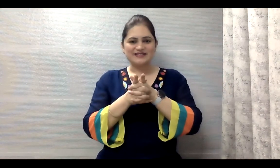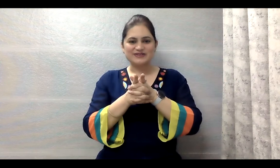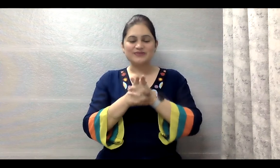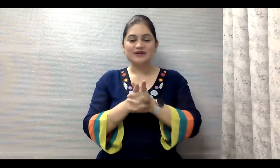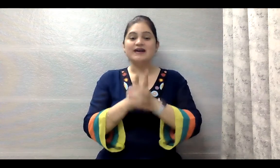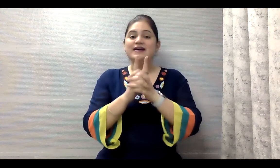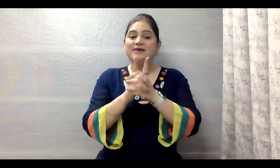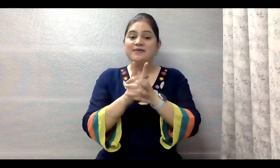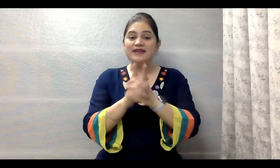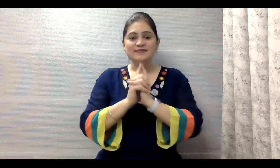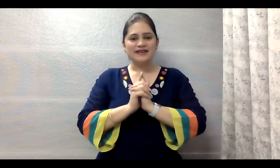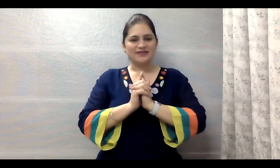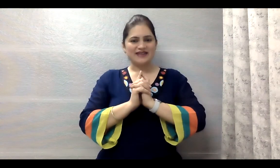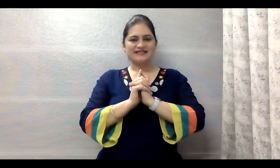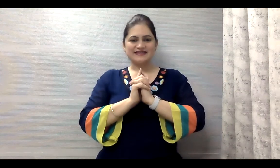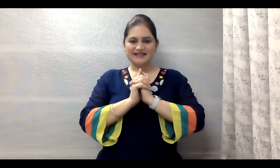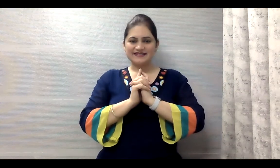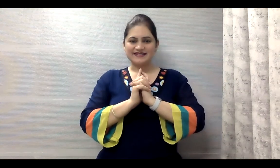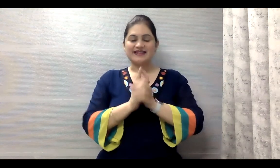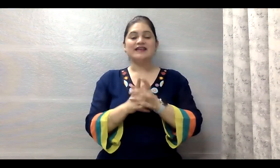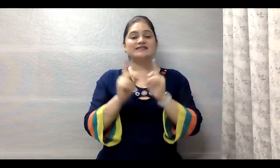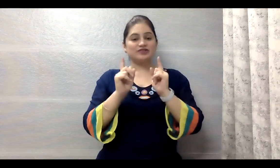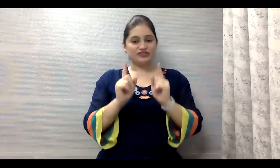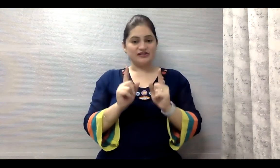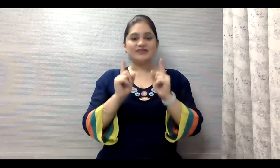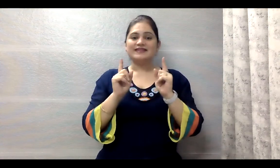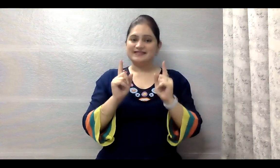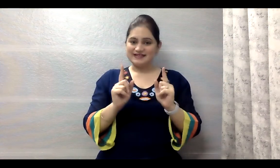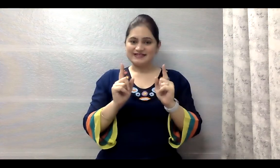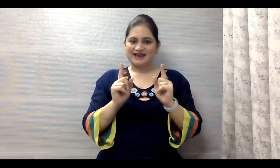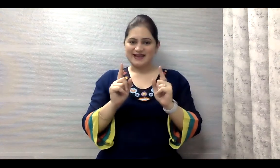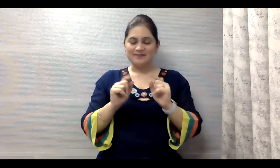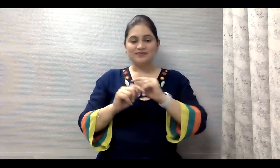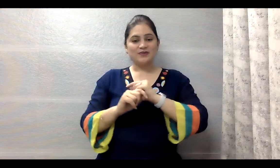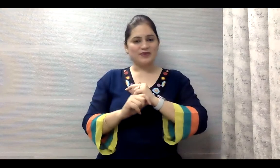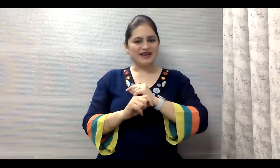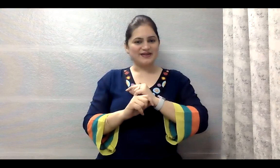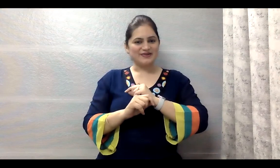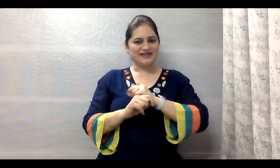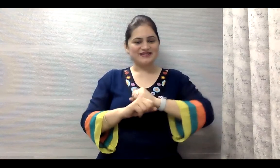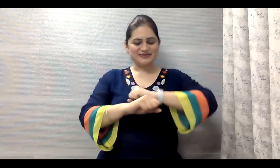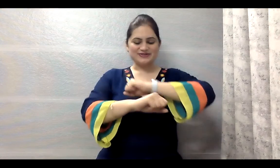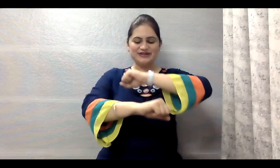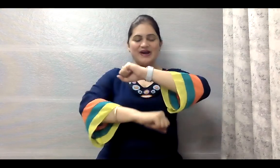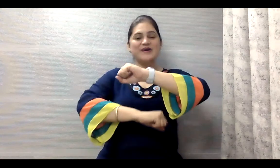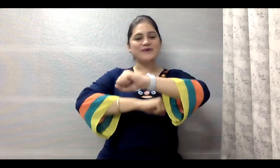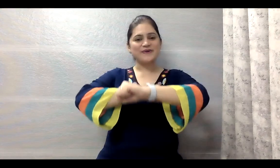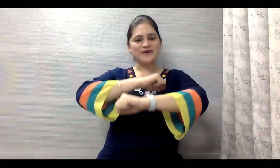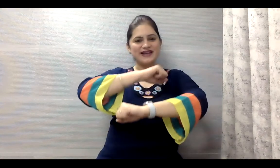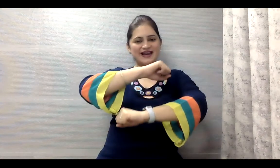to do rhythmic recitation. So children this time we are going to roll our